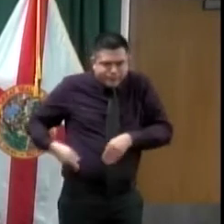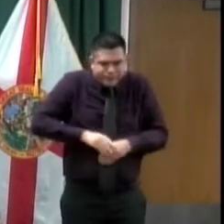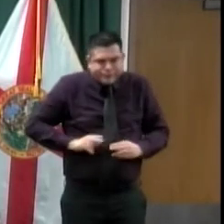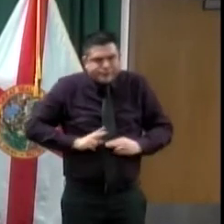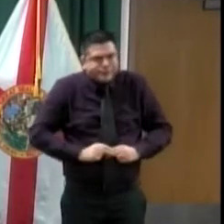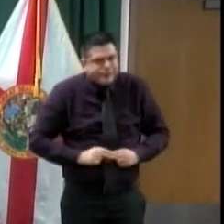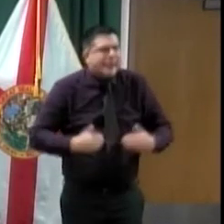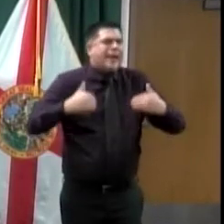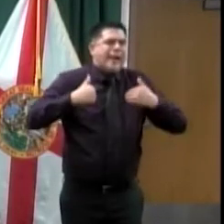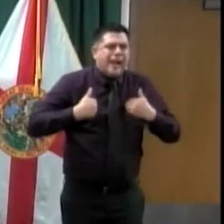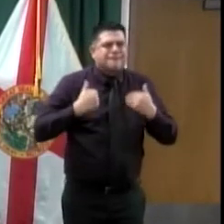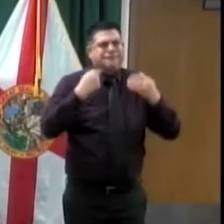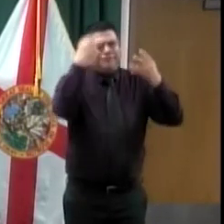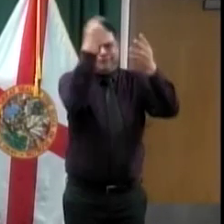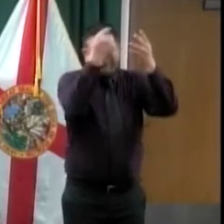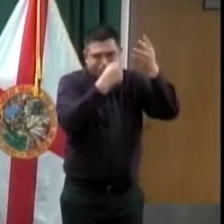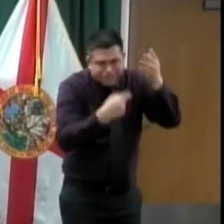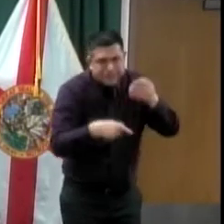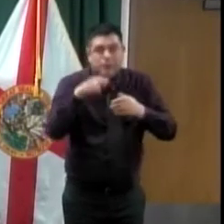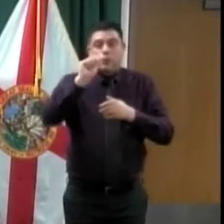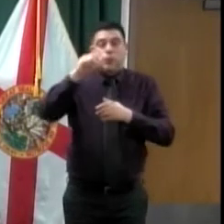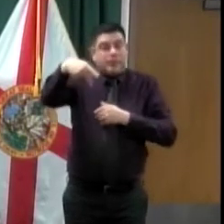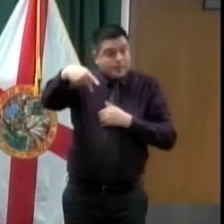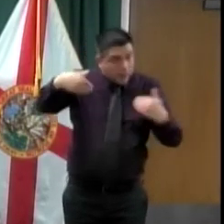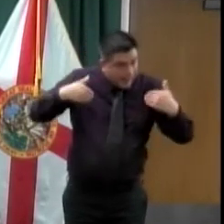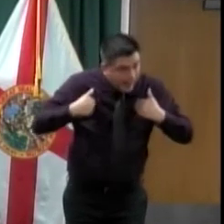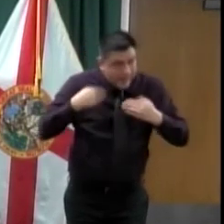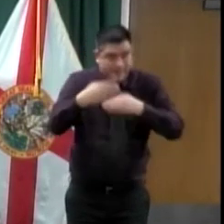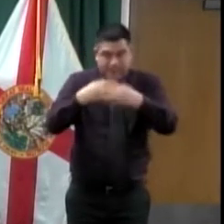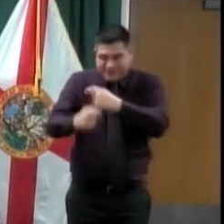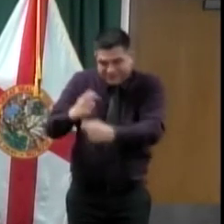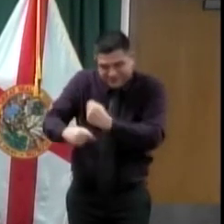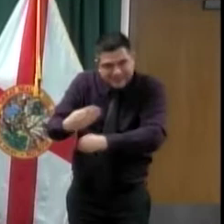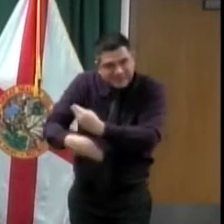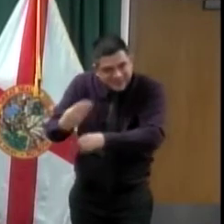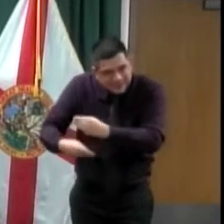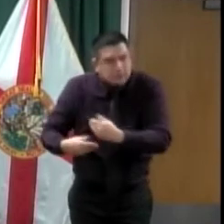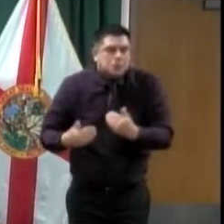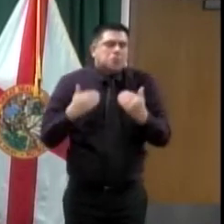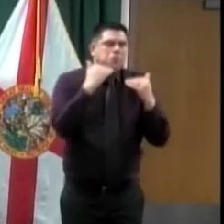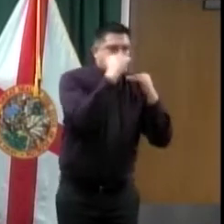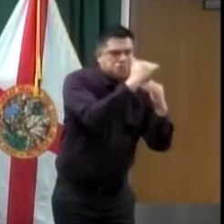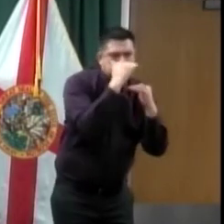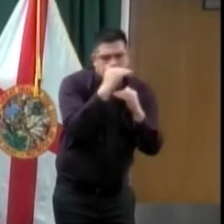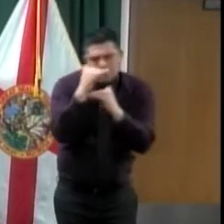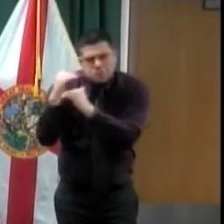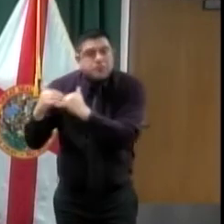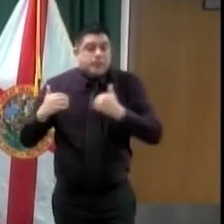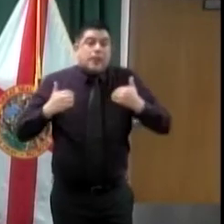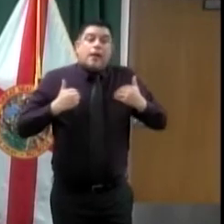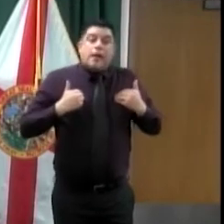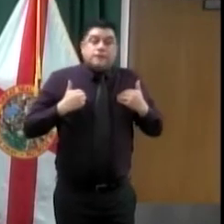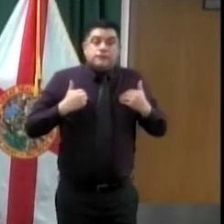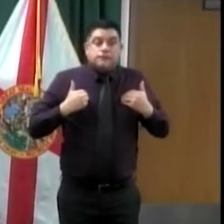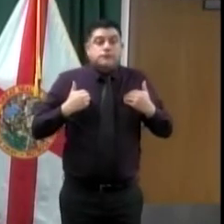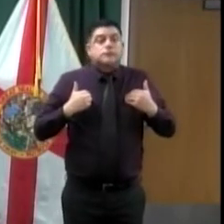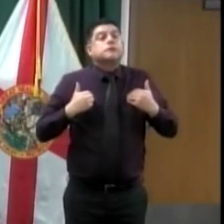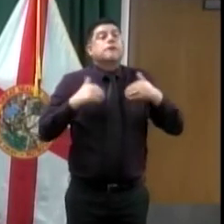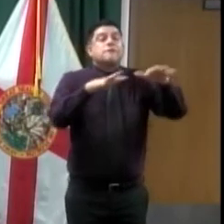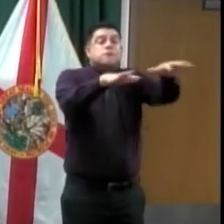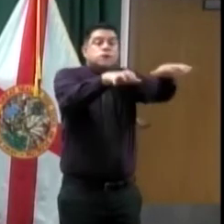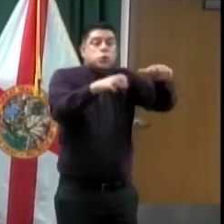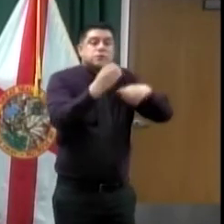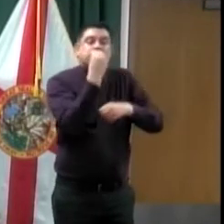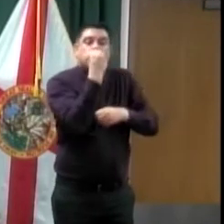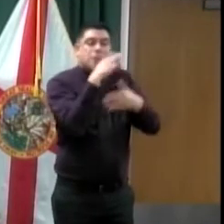And, of course, it goes quickly, but we limit those amounts. We have a lot of frozen meat for a dollar a pound. We have